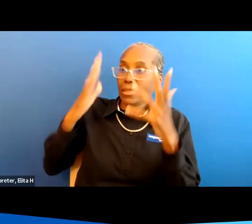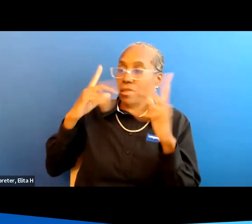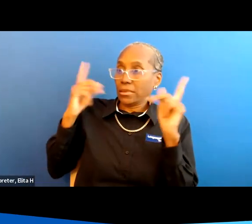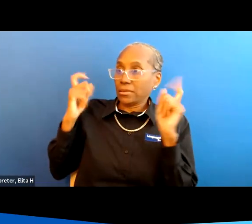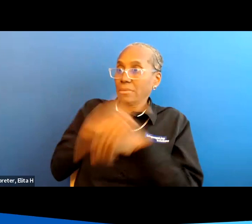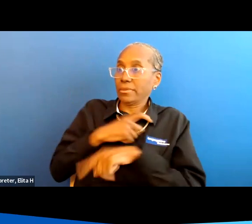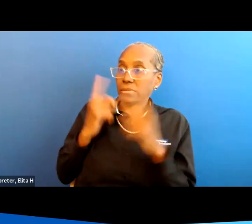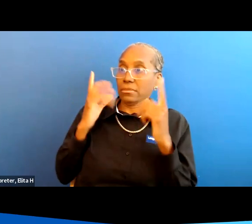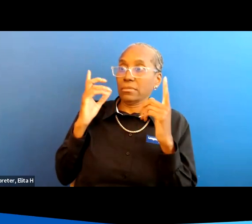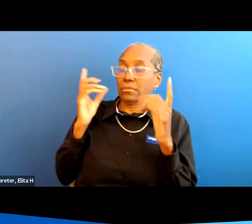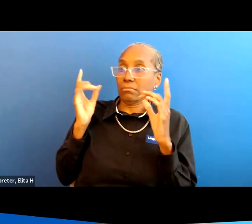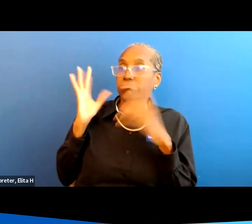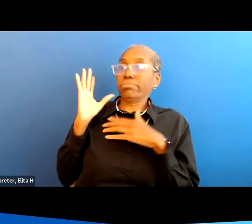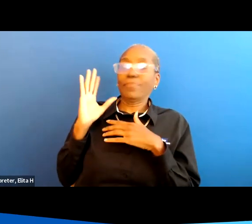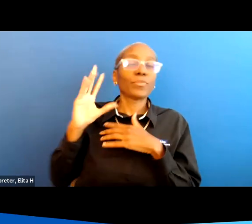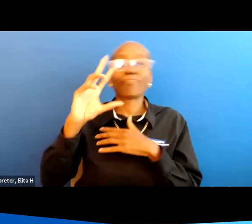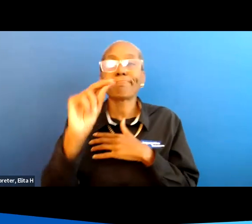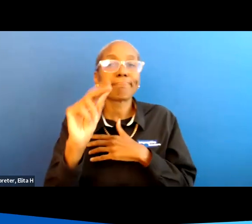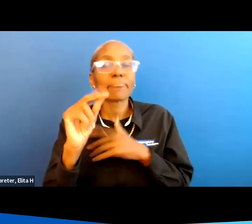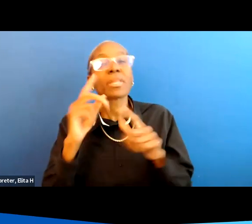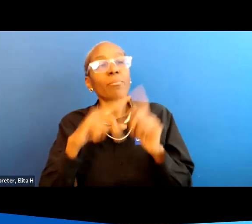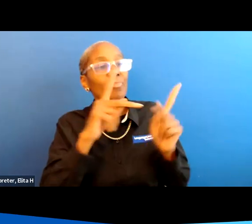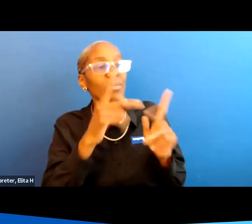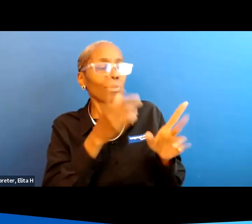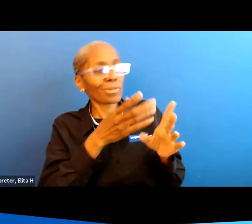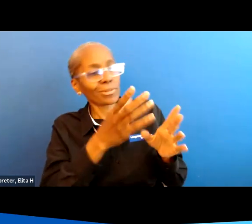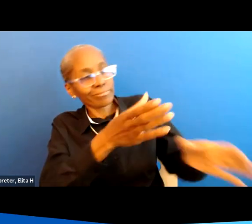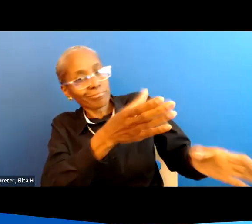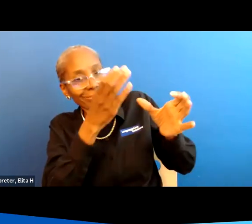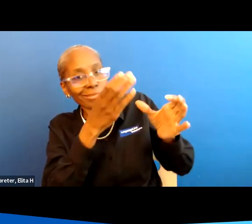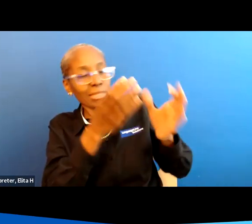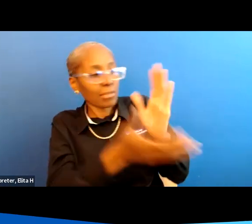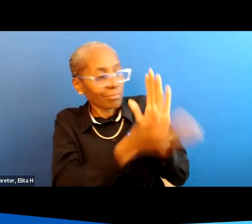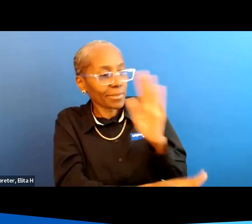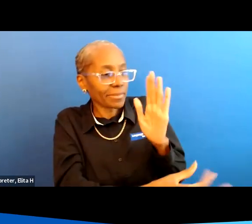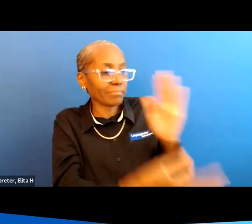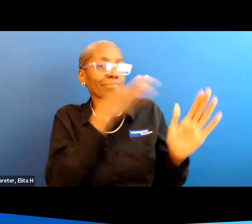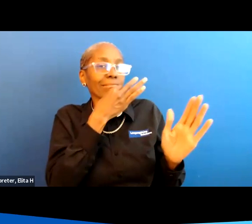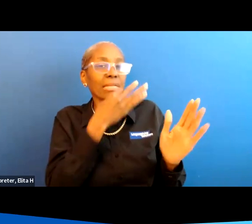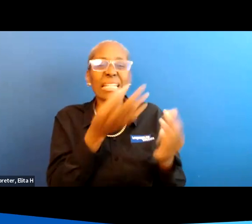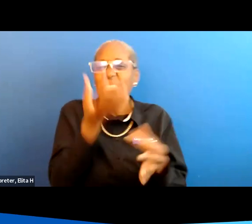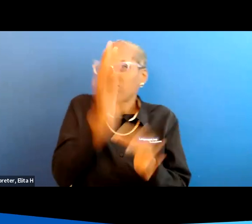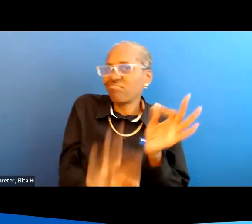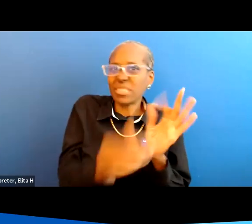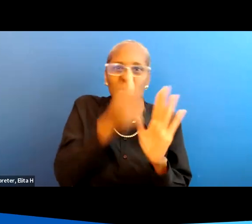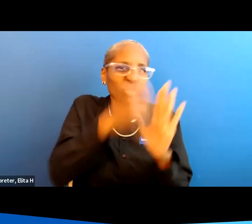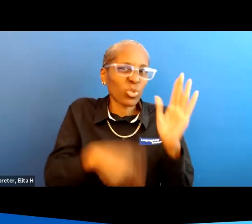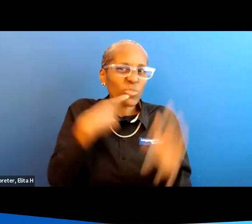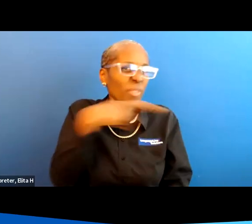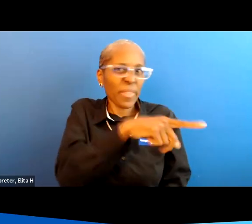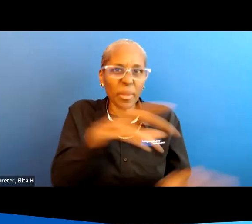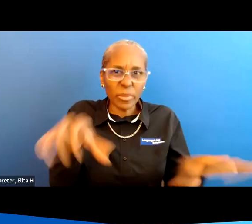complicated but uh you know to to people who do that kind of surgery it's relatively simple surgery for them to do